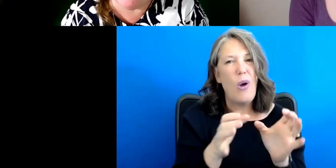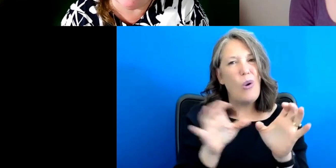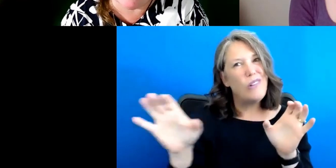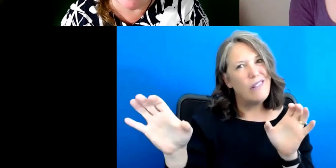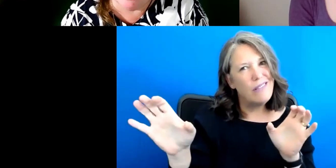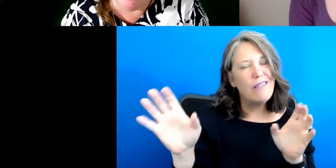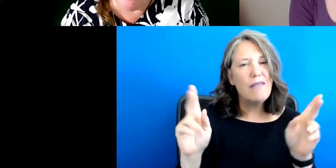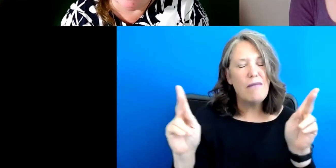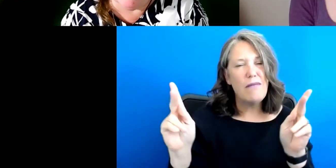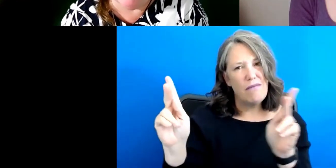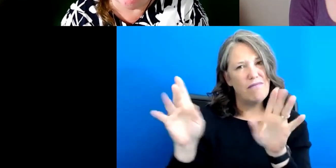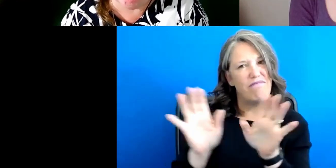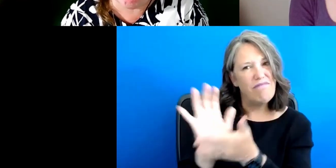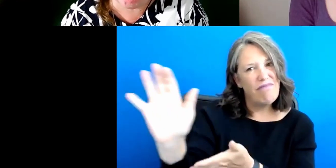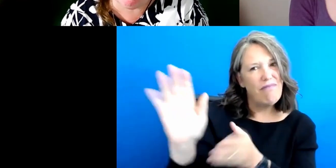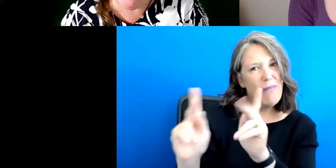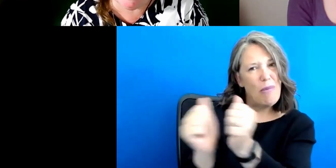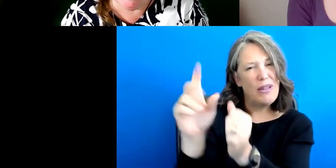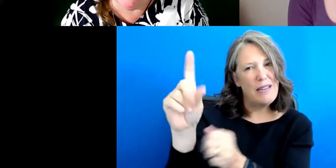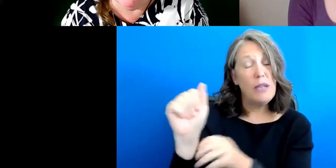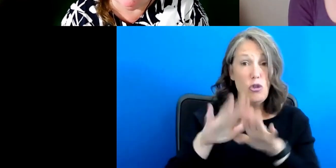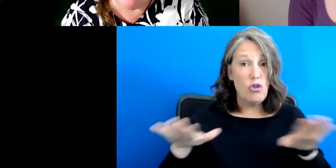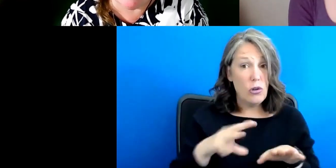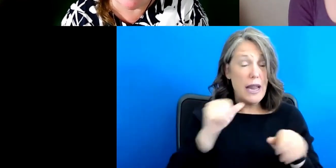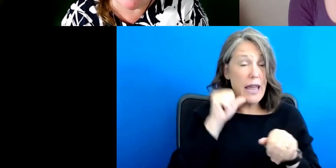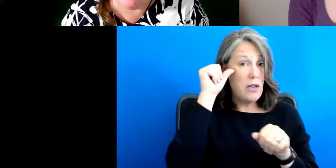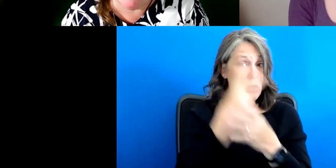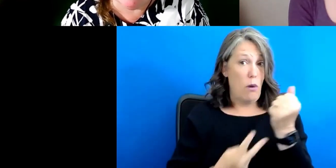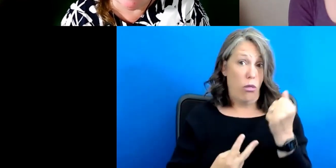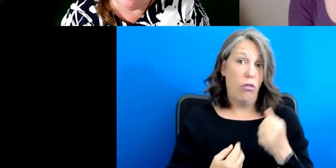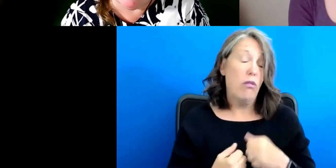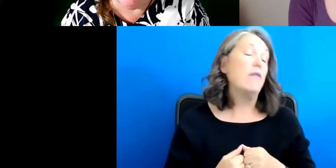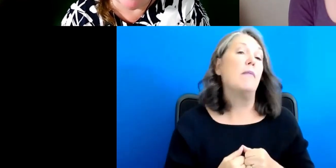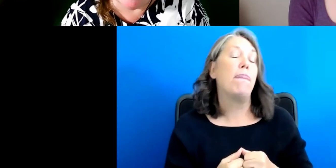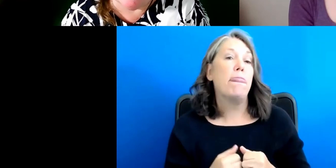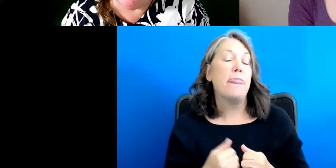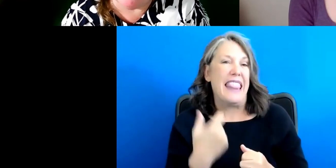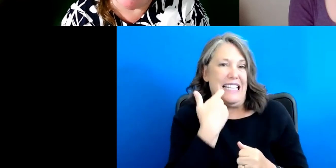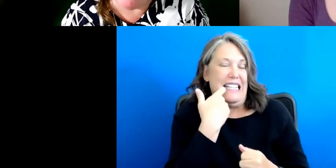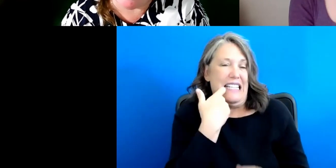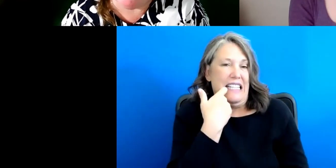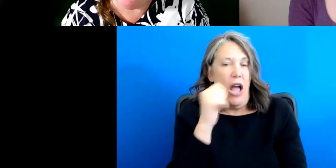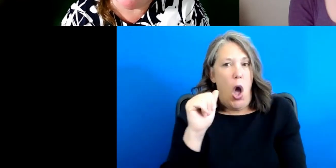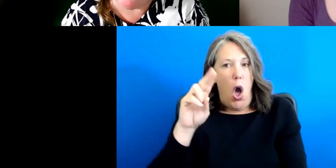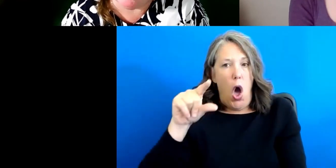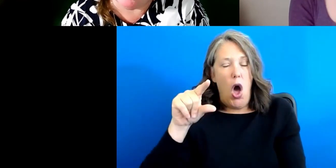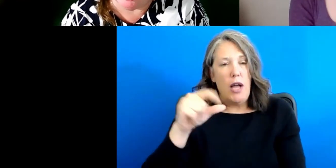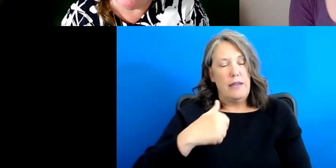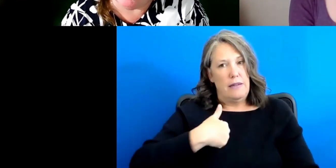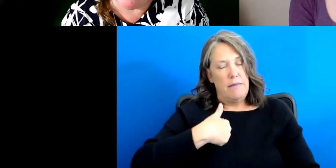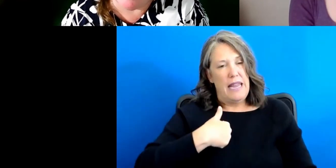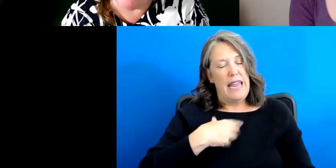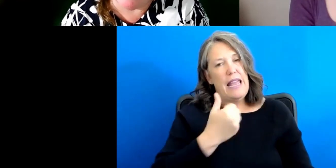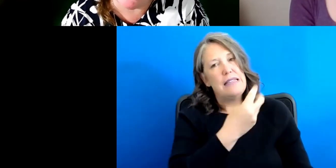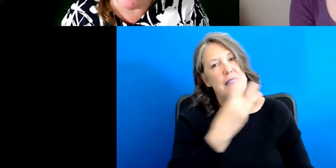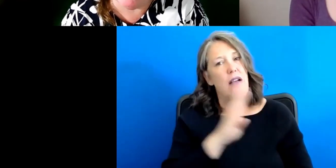and adults. Um, in August, um, myself and, and several of our, our